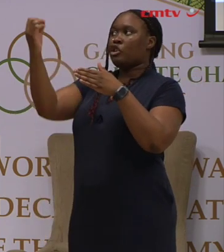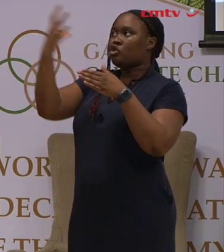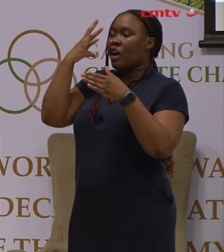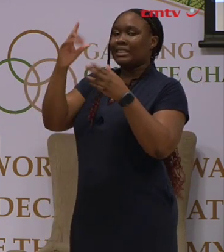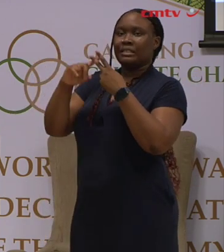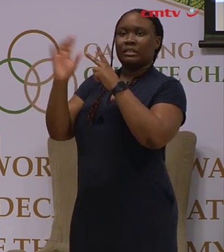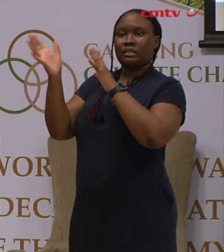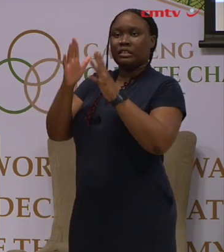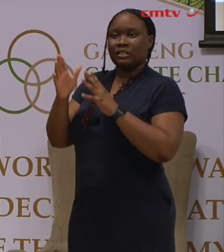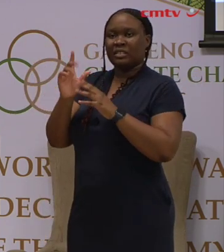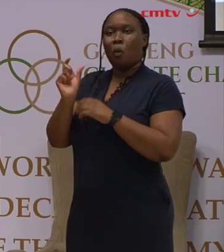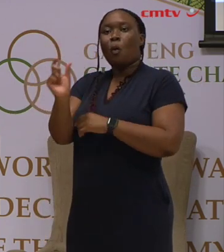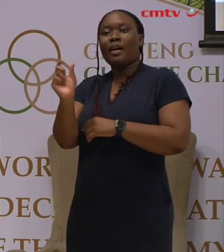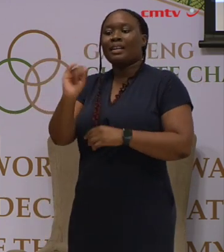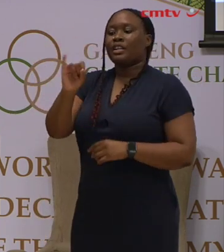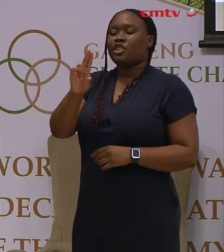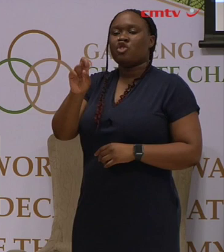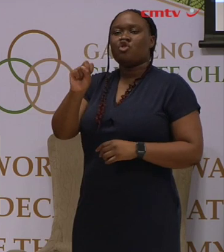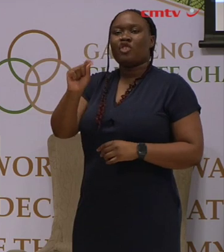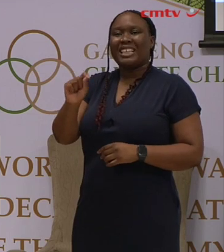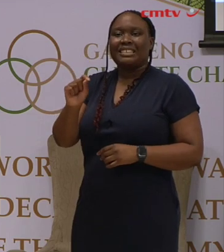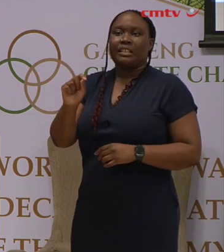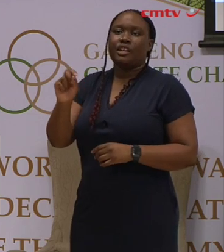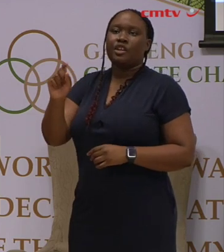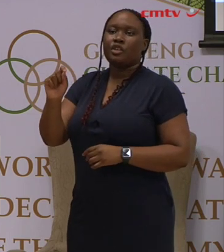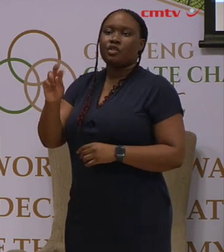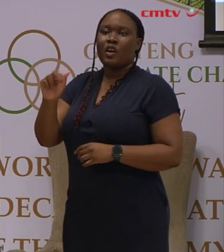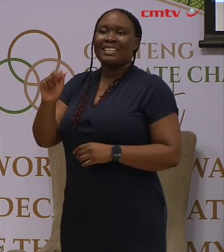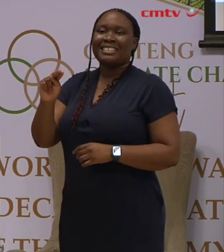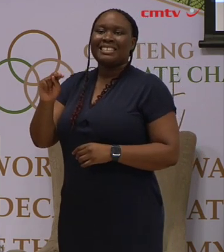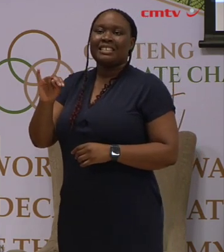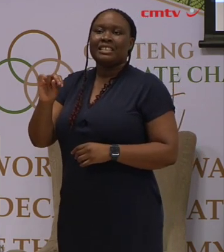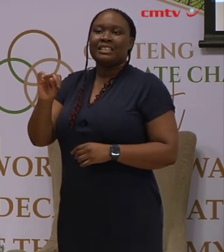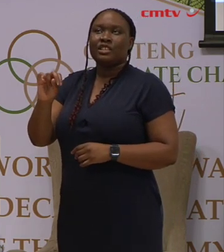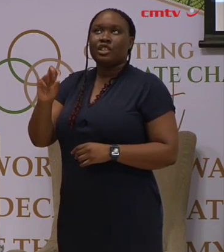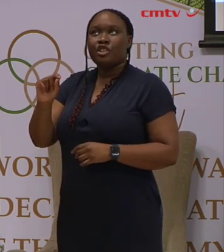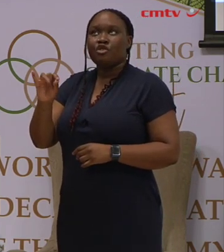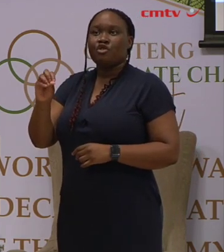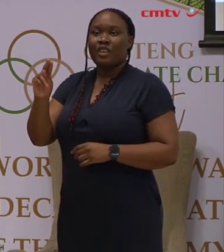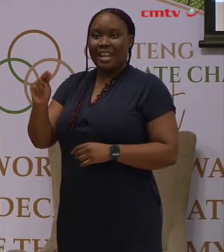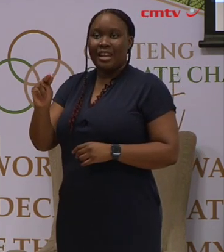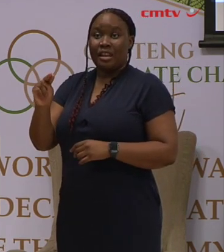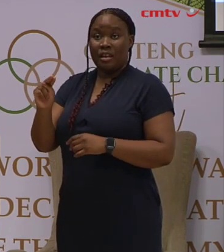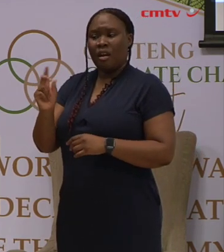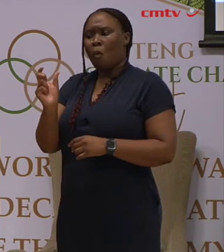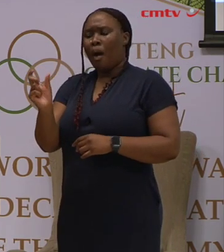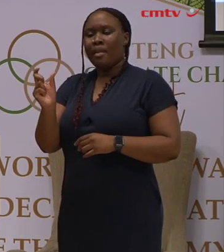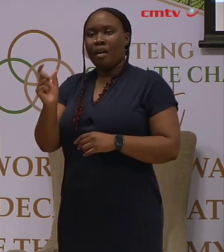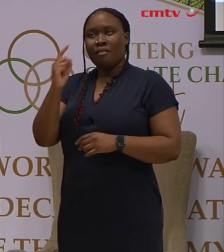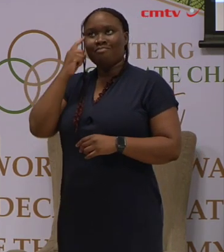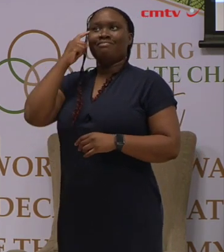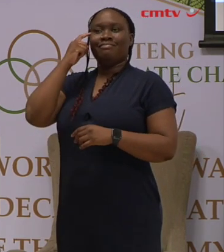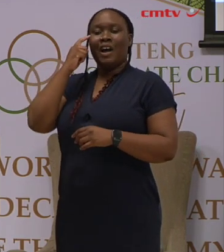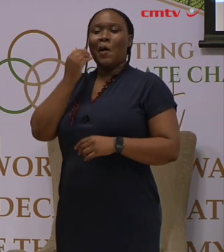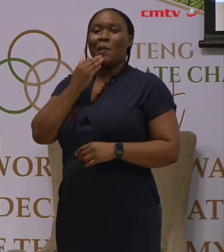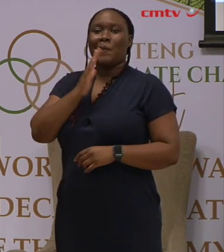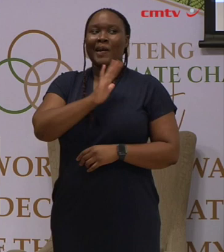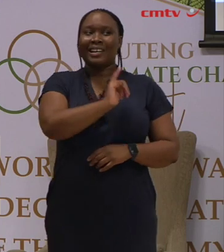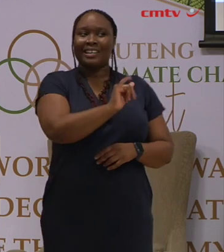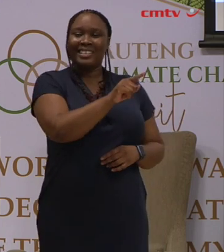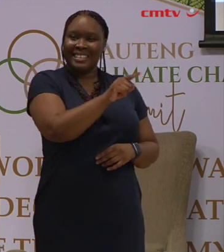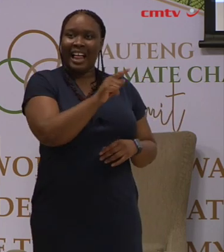we must never forget. He says the terminology of a just transition was coined by labor.